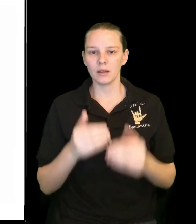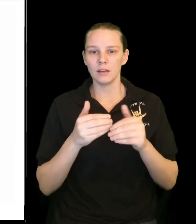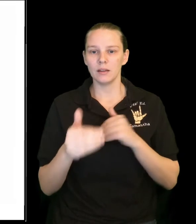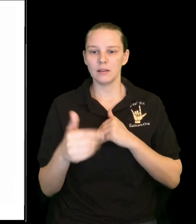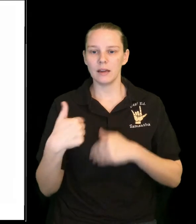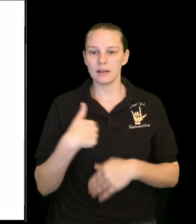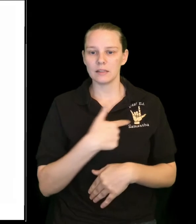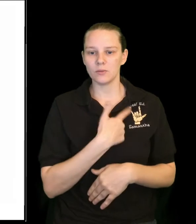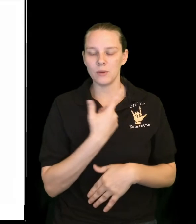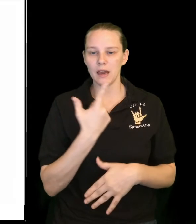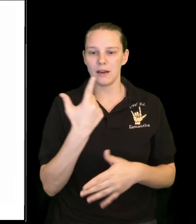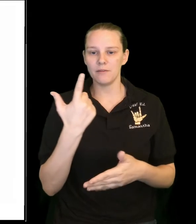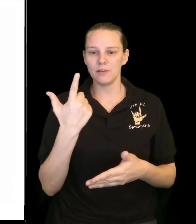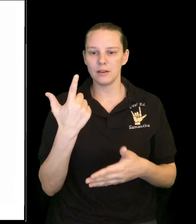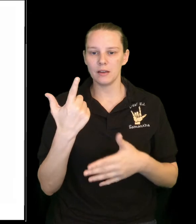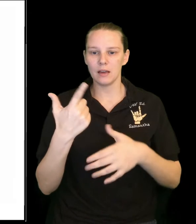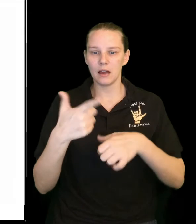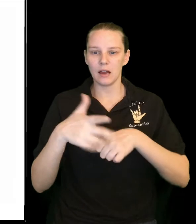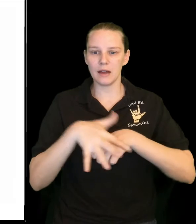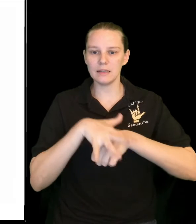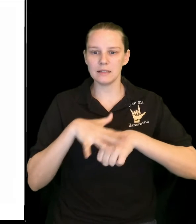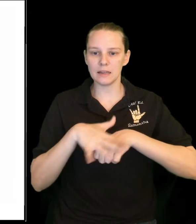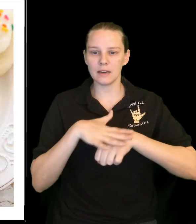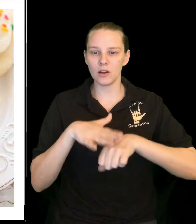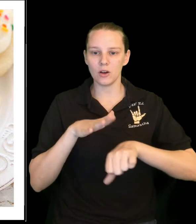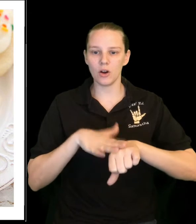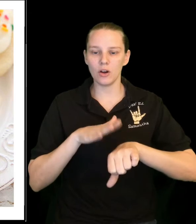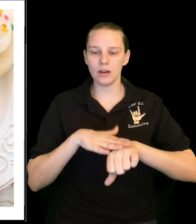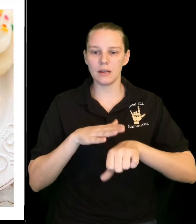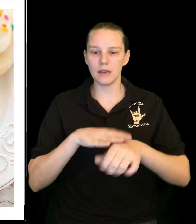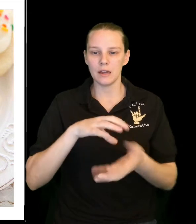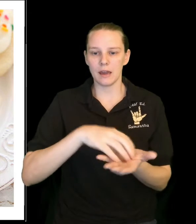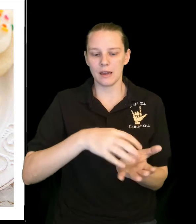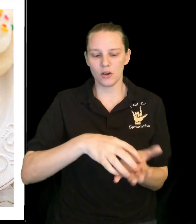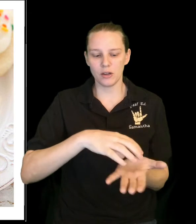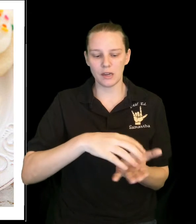Next, we have icing on a cookie.